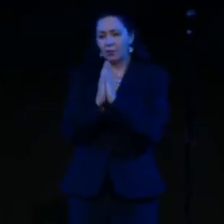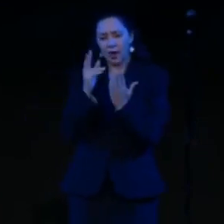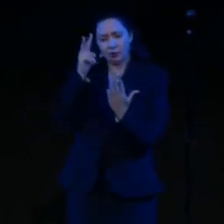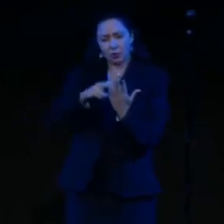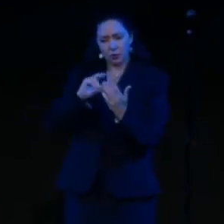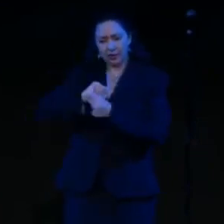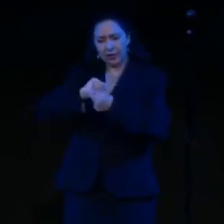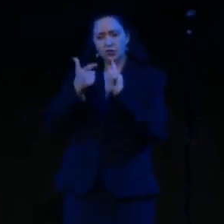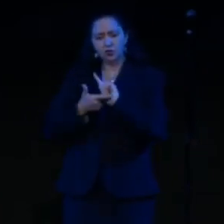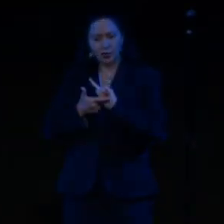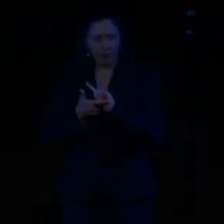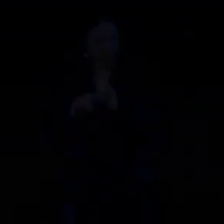traditionalists.